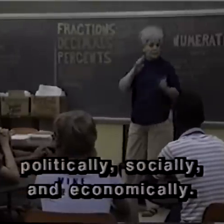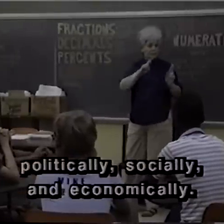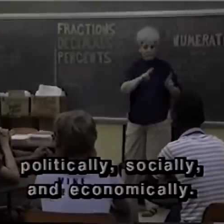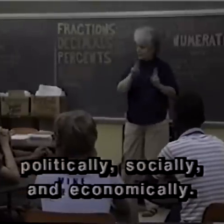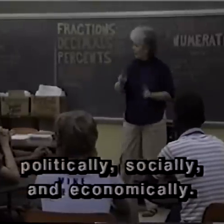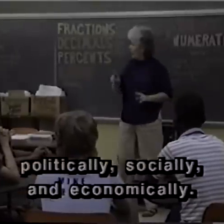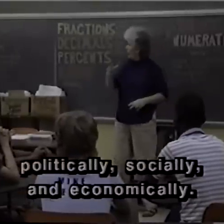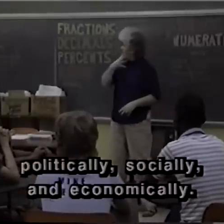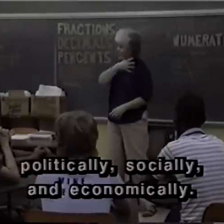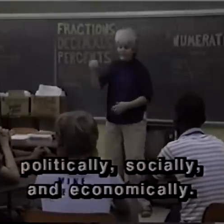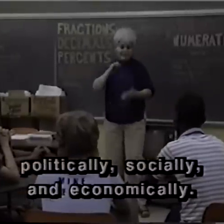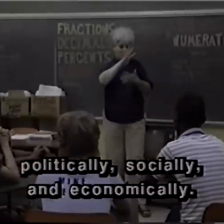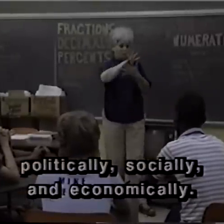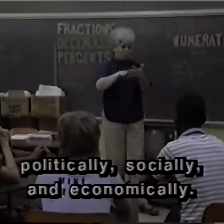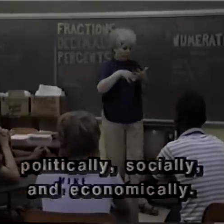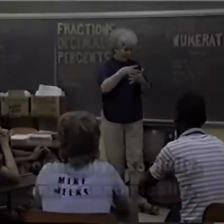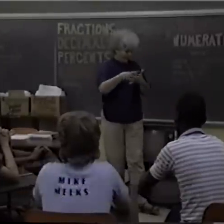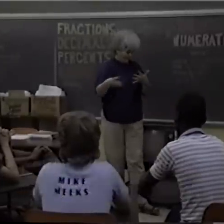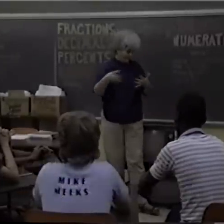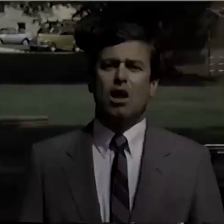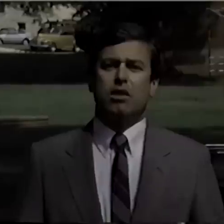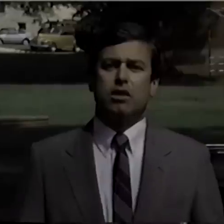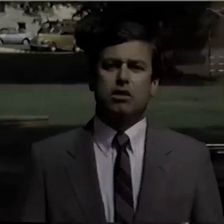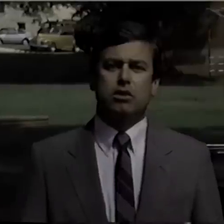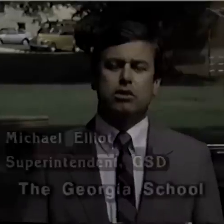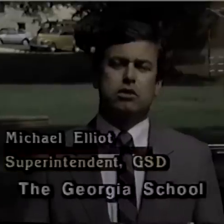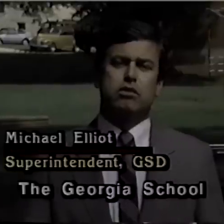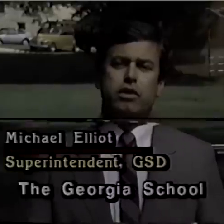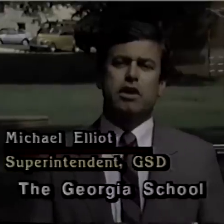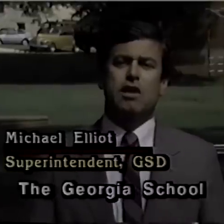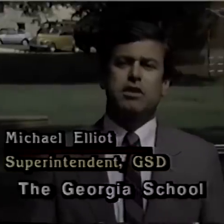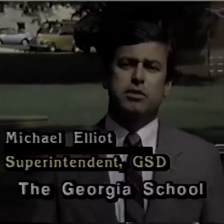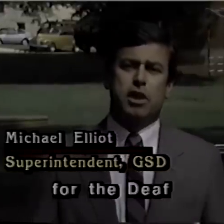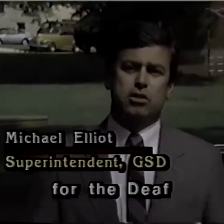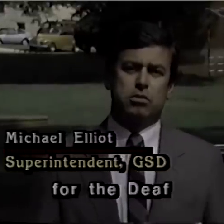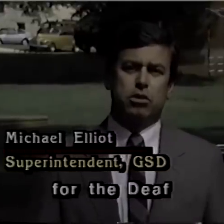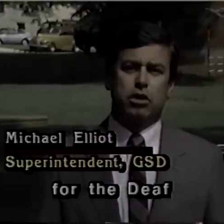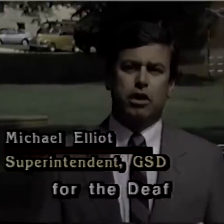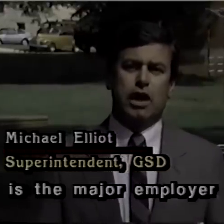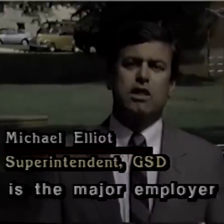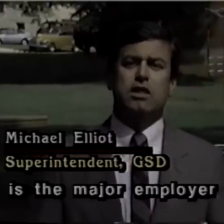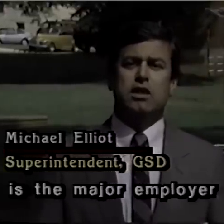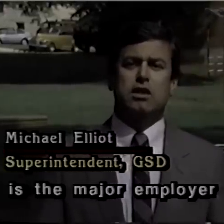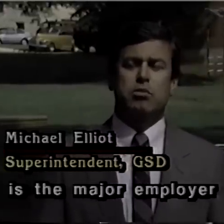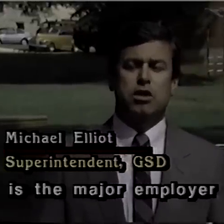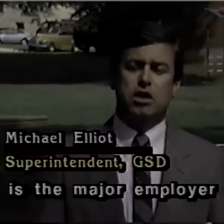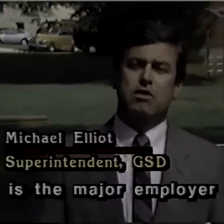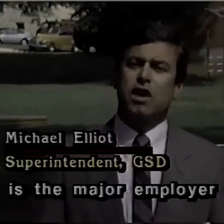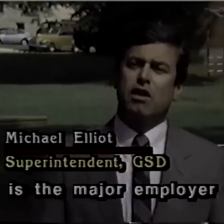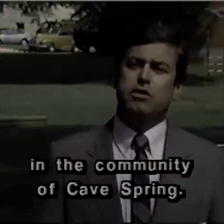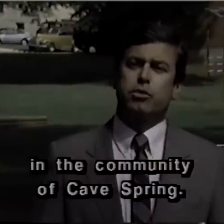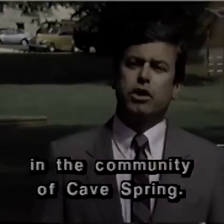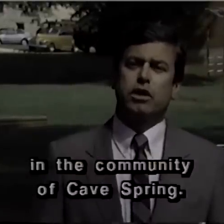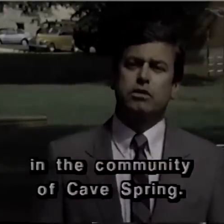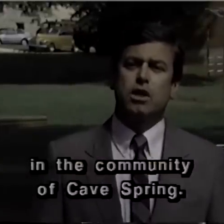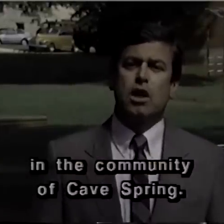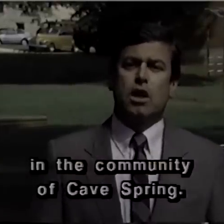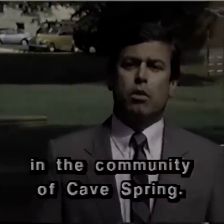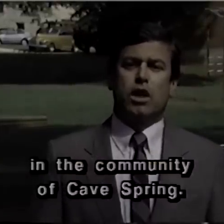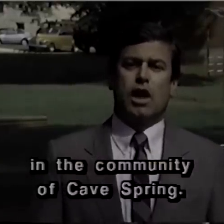socially, and economically. The Georgia School for the Deaf is the major employer in the community of Kay Springs. We